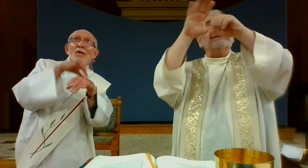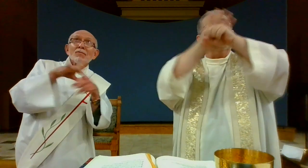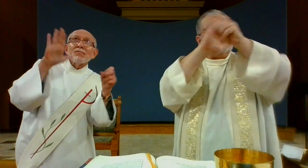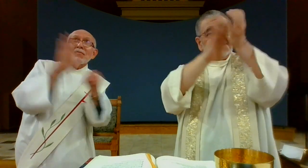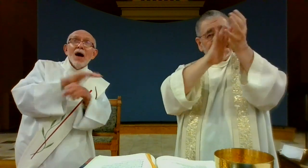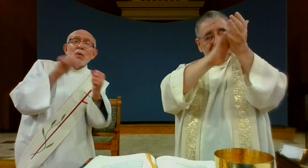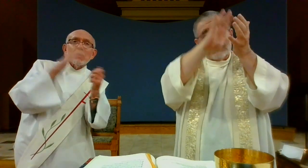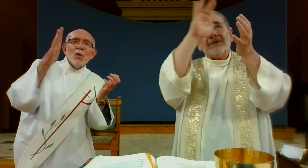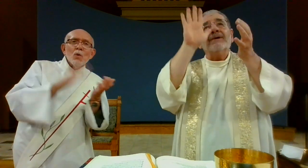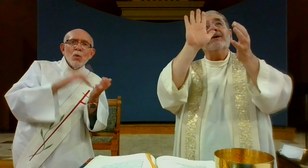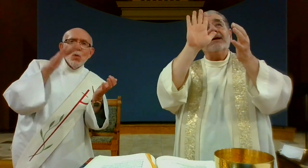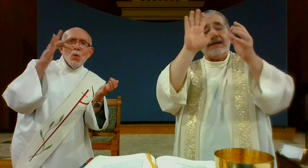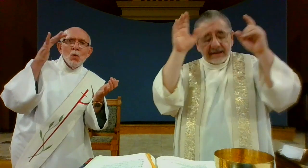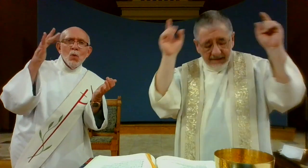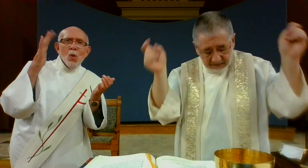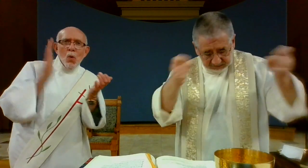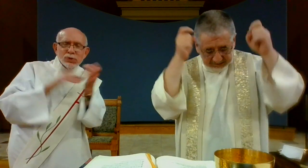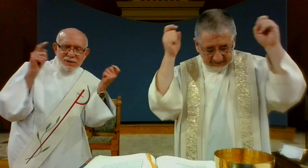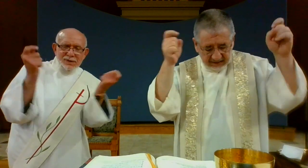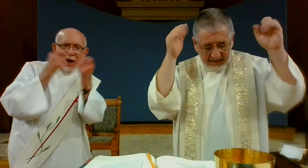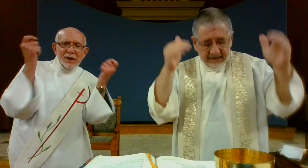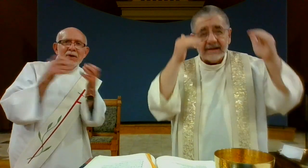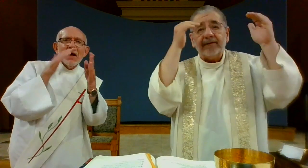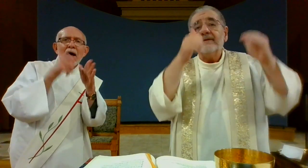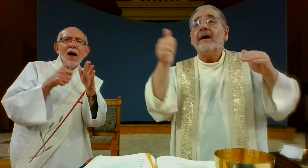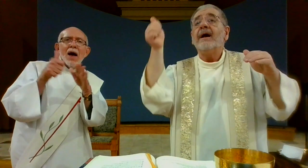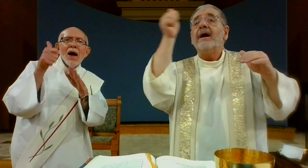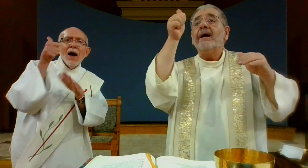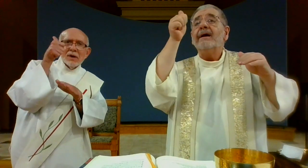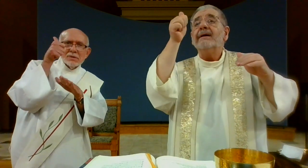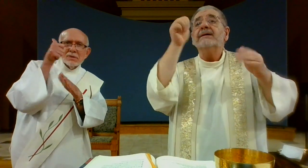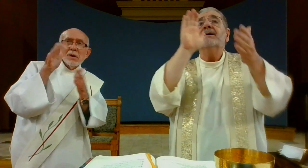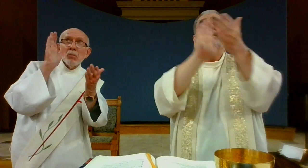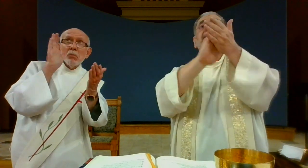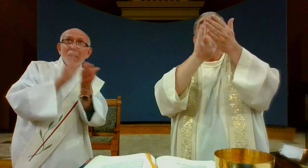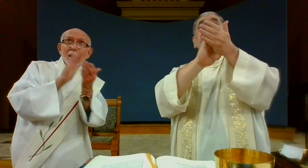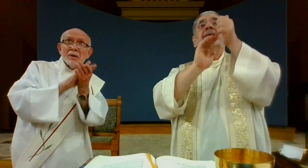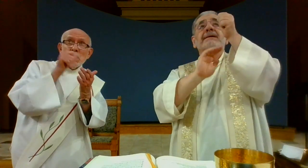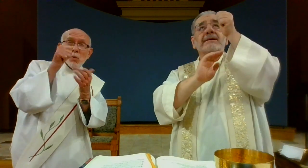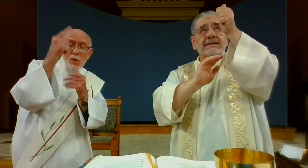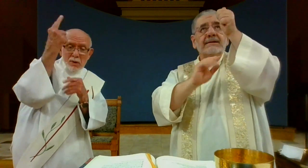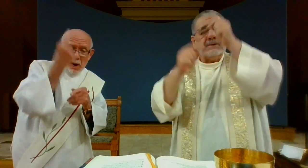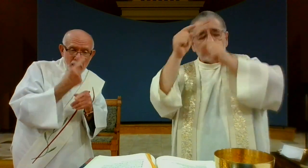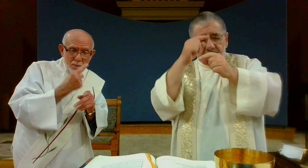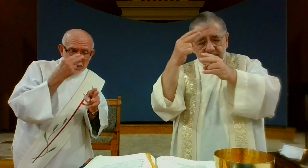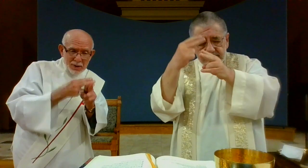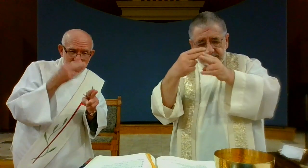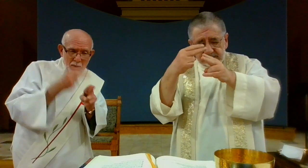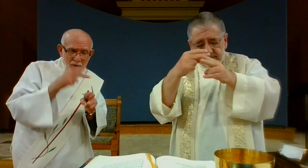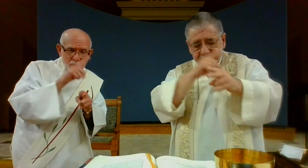Heaven and earth are full of your glory. Hosanna in the highest. Blessed is he who